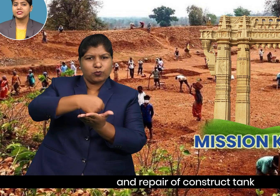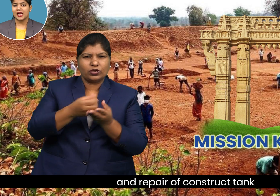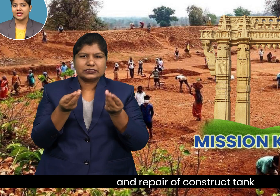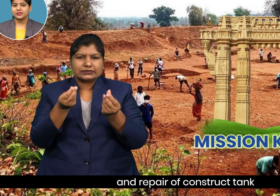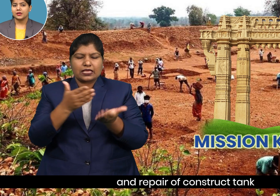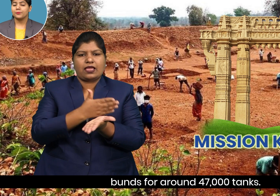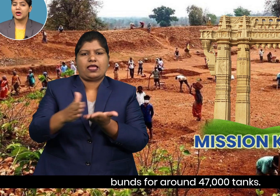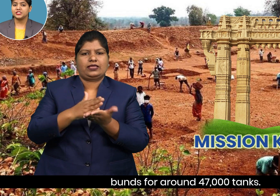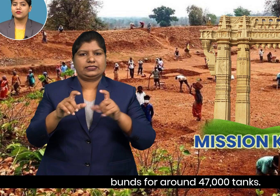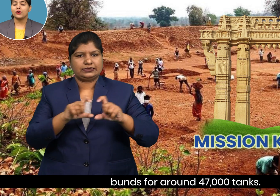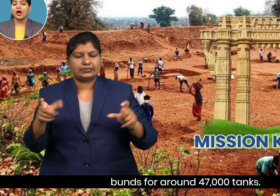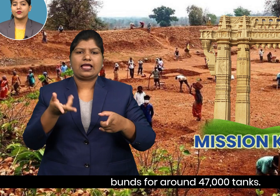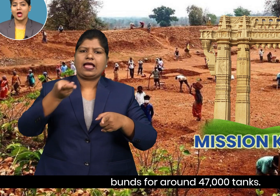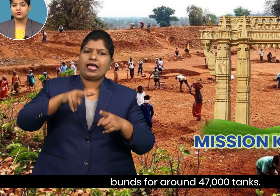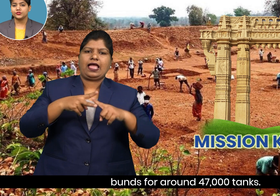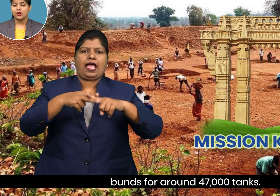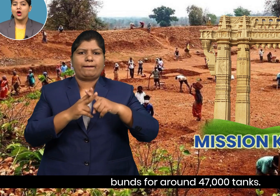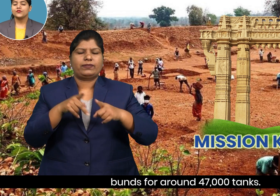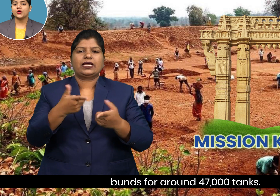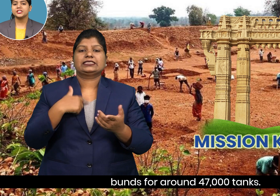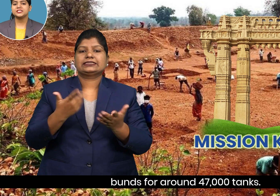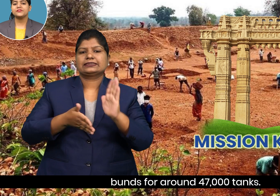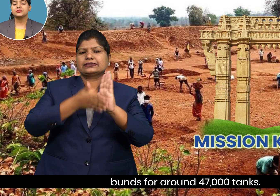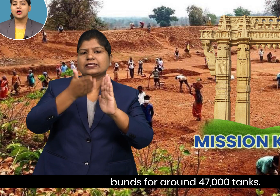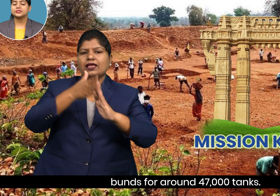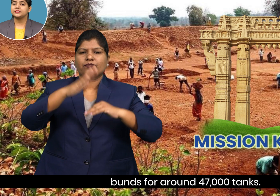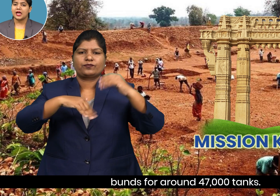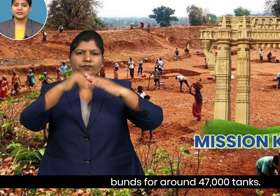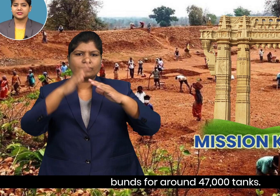tank burns for around 47 000 tanks